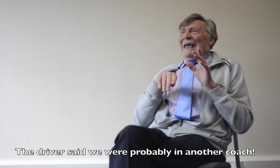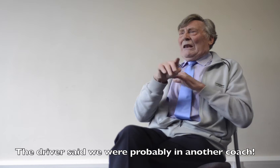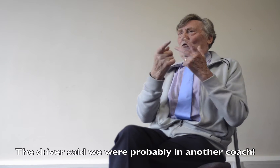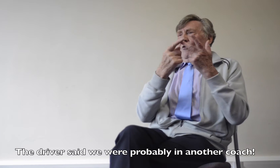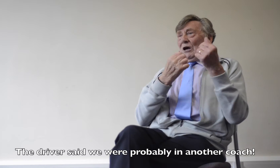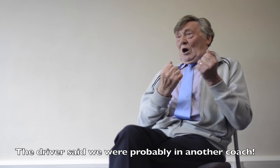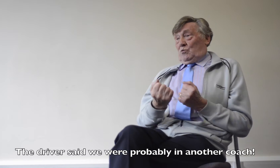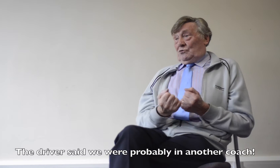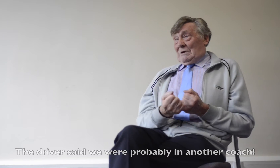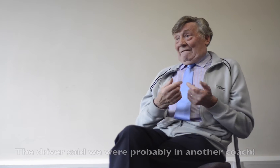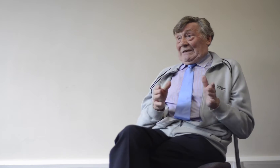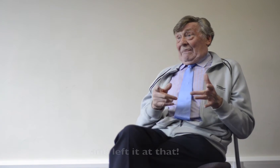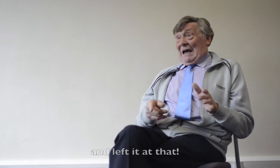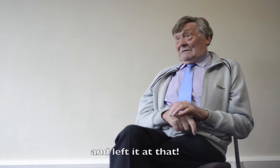in another coach, let's get that,